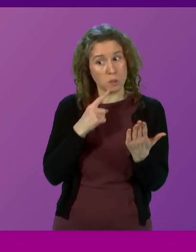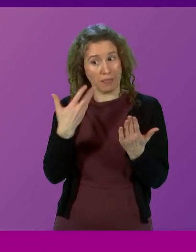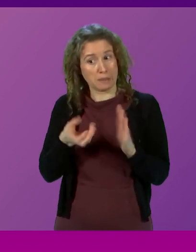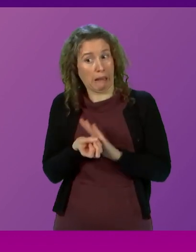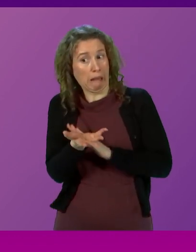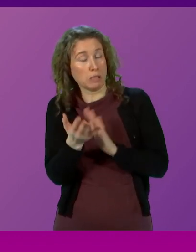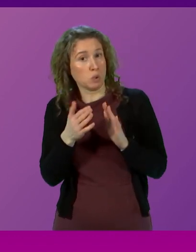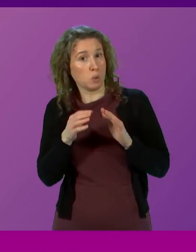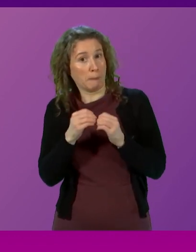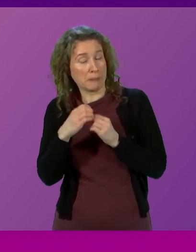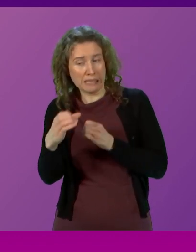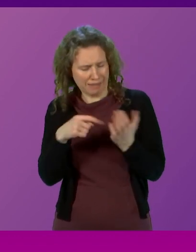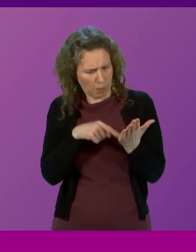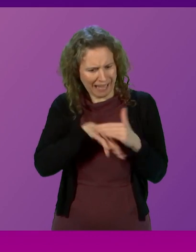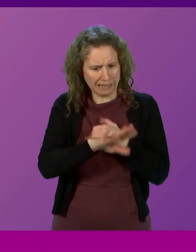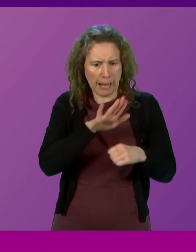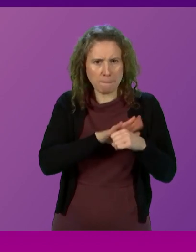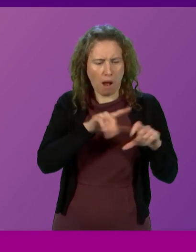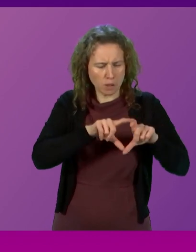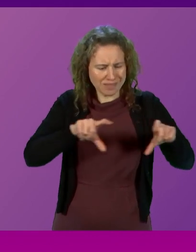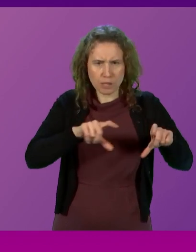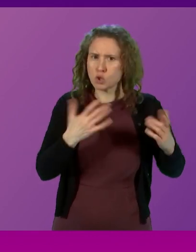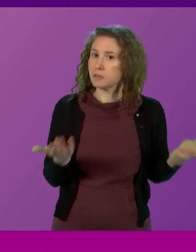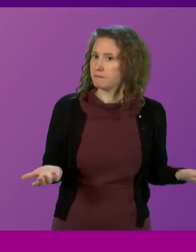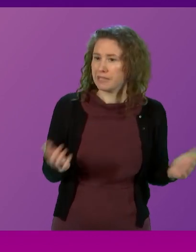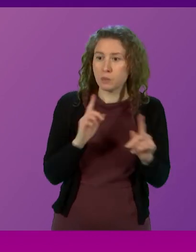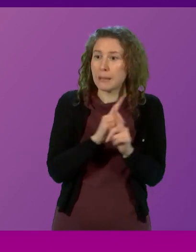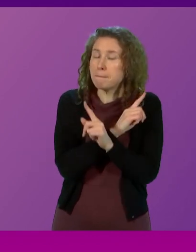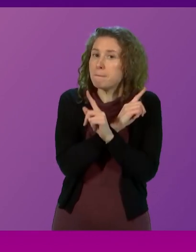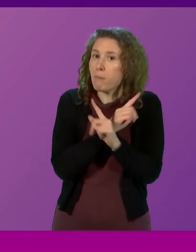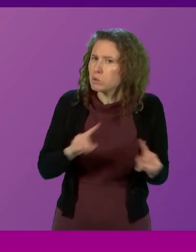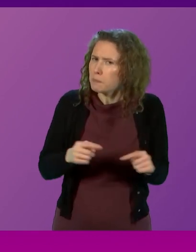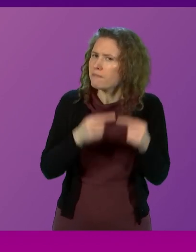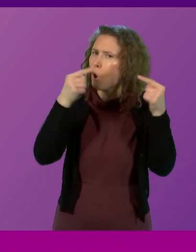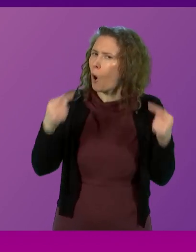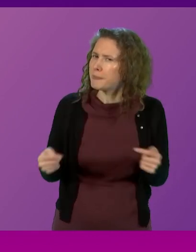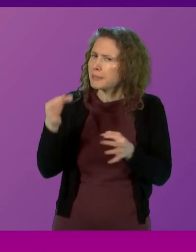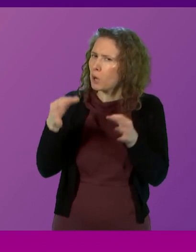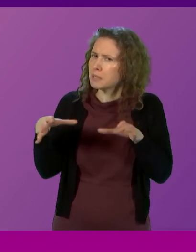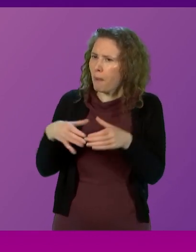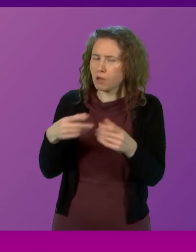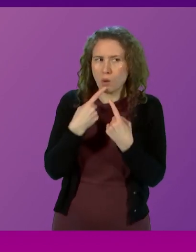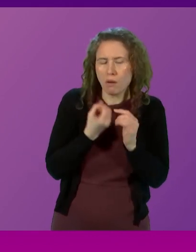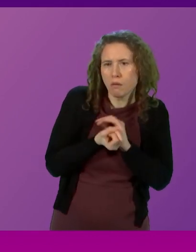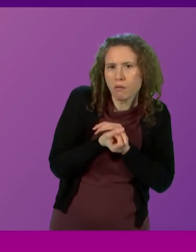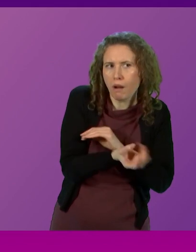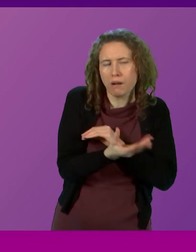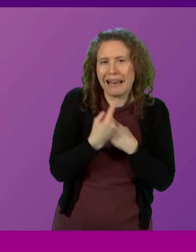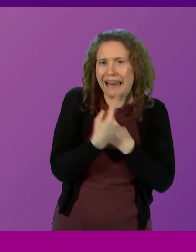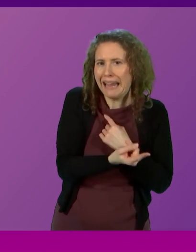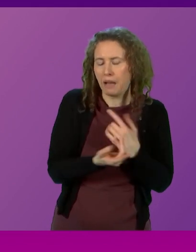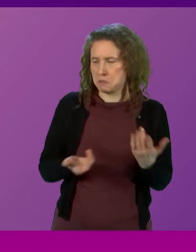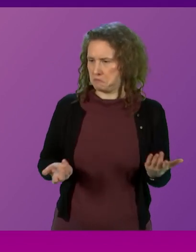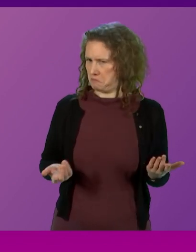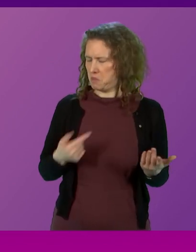They were in the embargoed sections. It was an impossibility for opposition parties to provide that. I consider the Deputy First Minister's comments